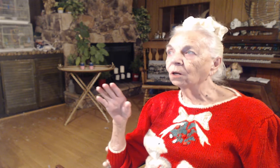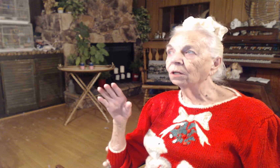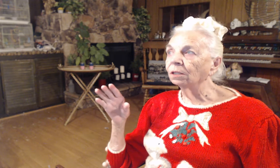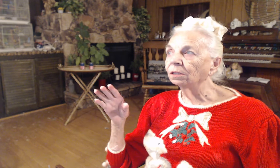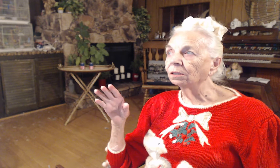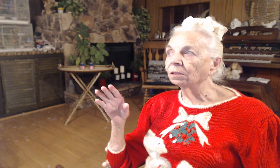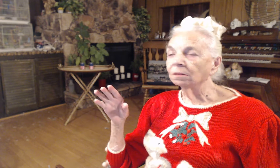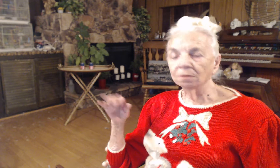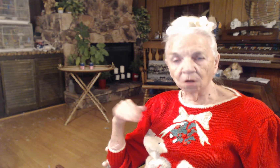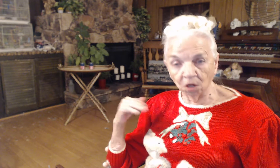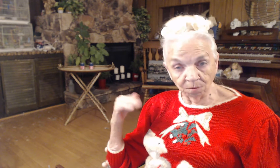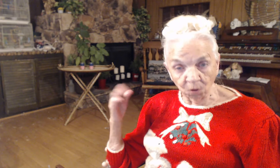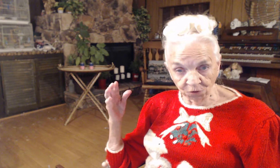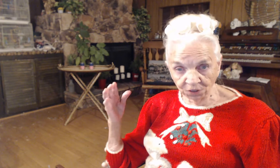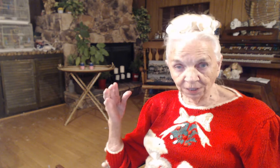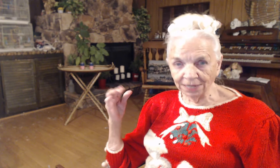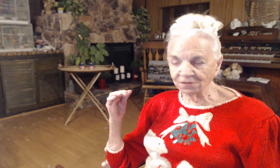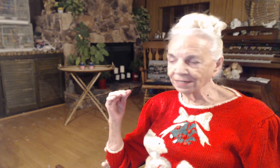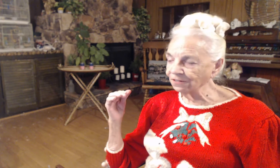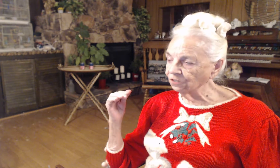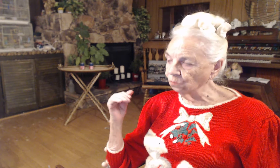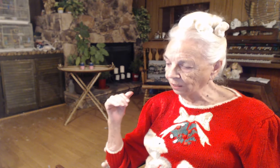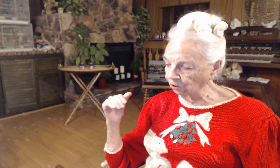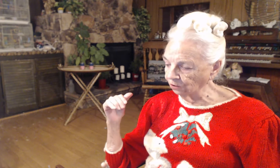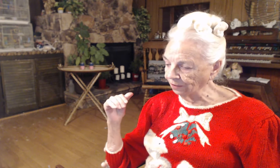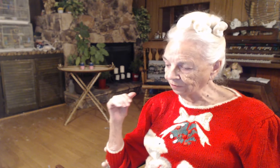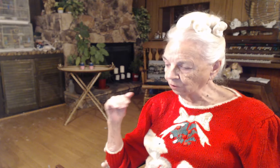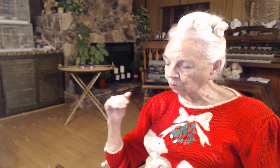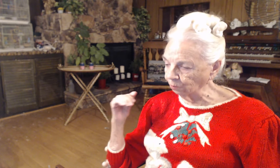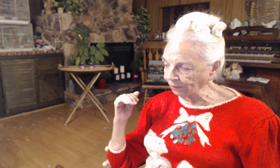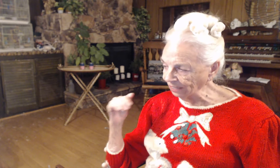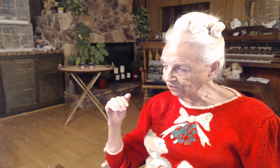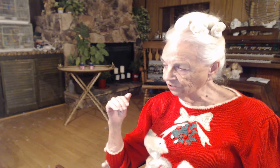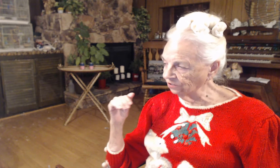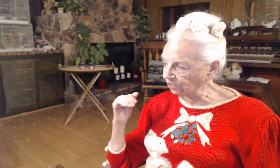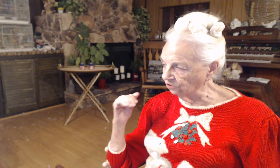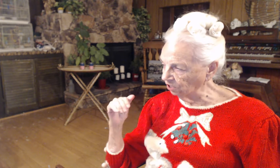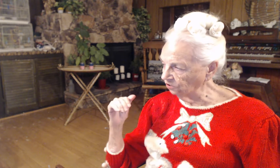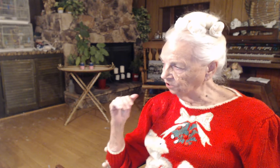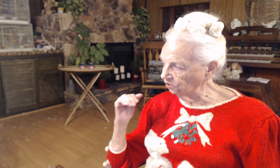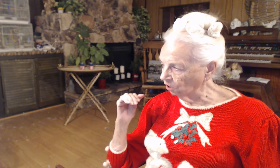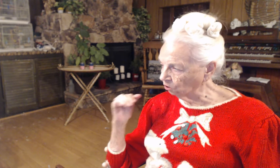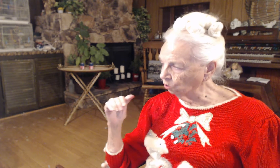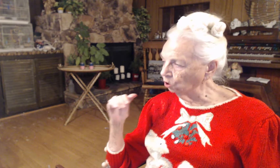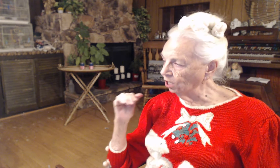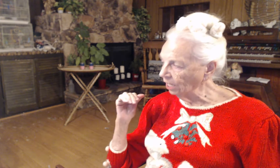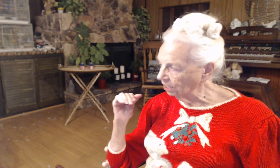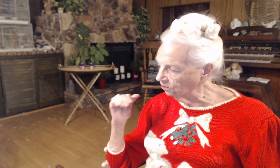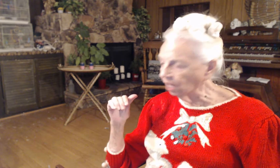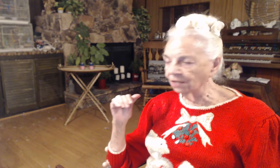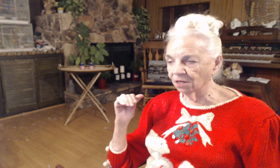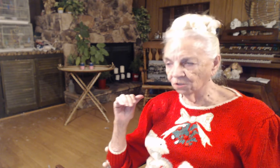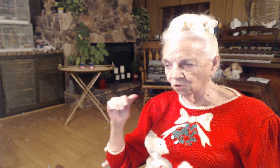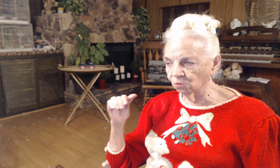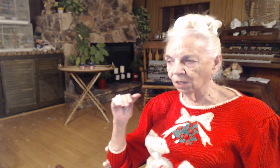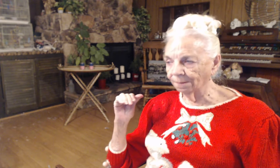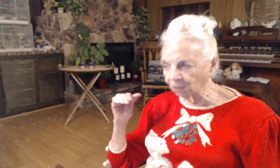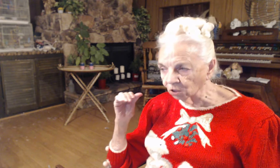or almost our last lesson, we learned that there were places that Jesus could not do miracles,